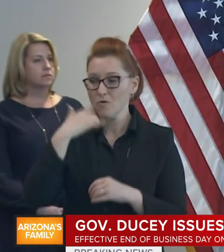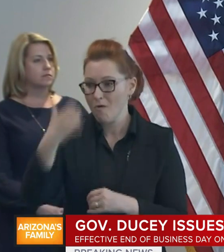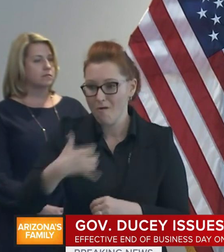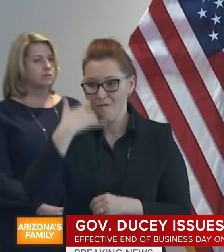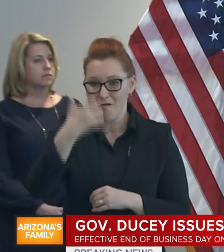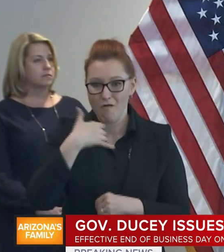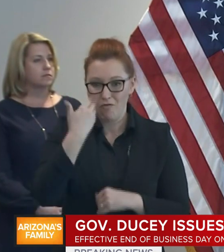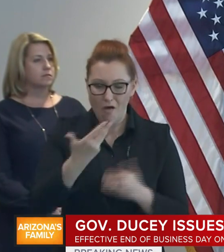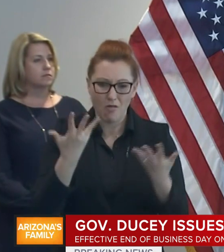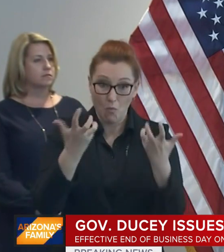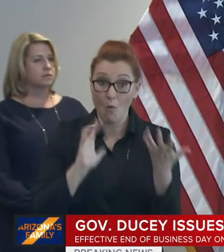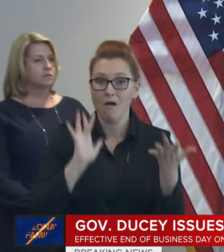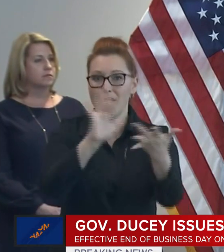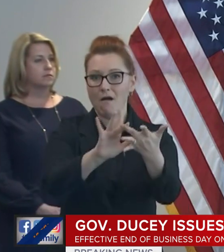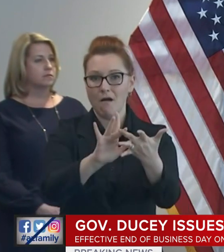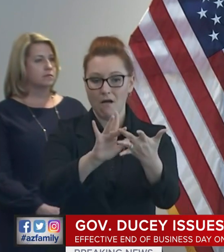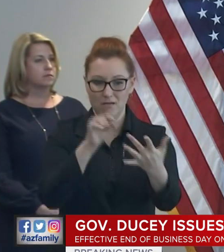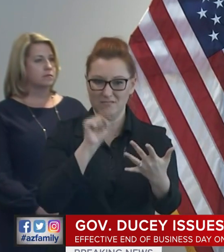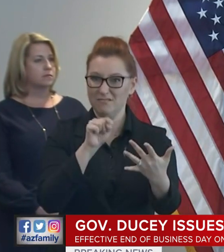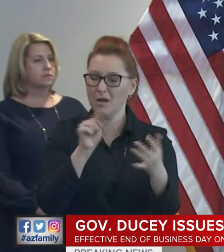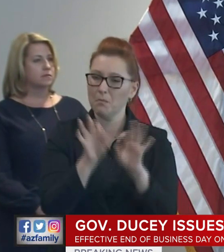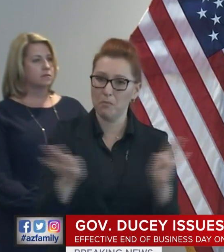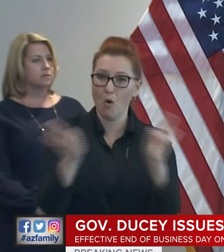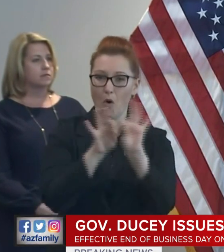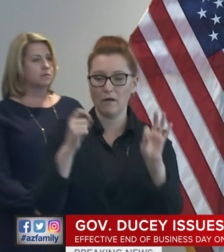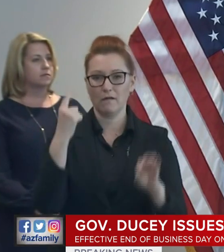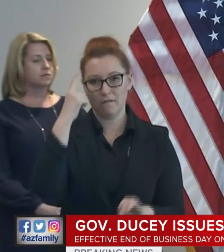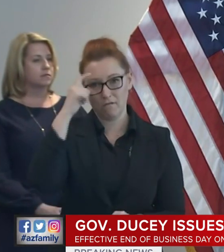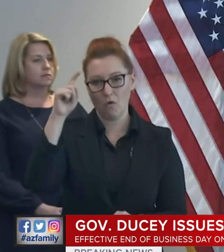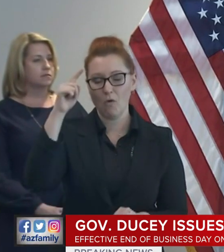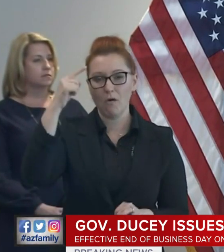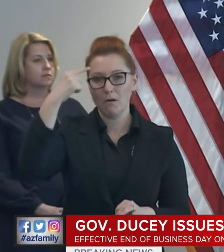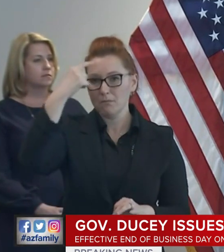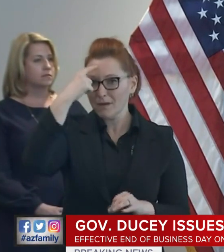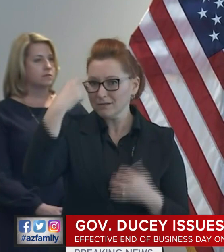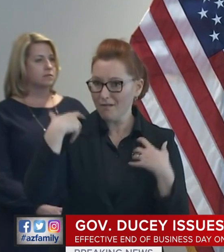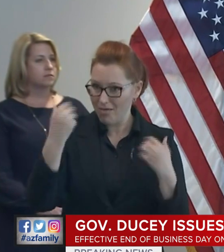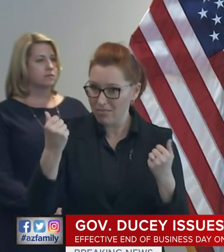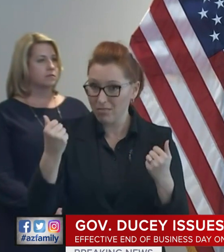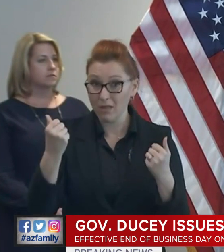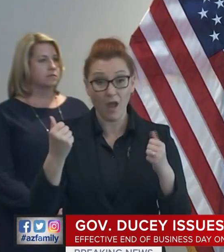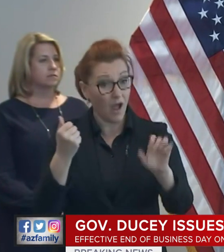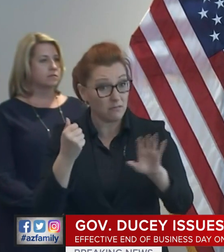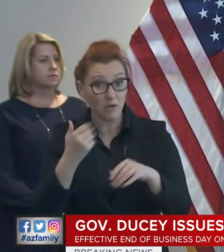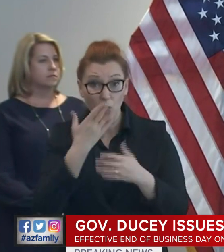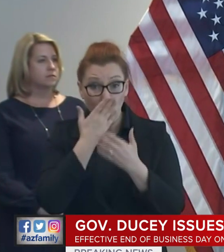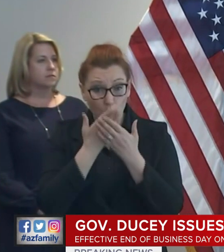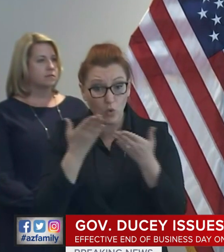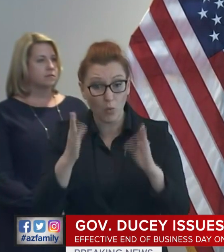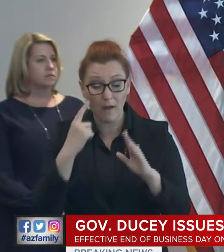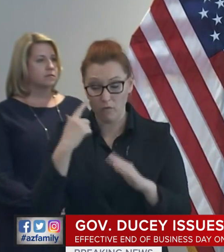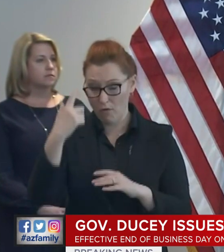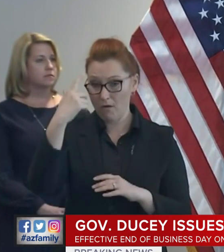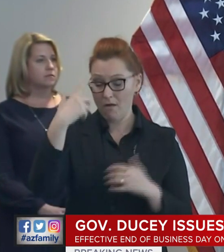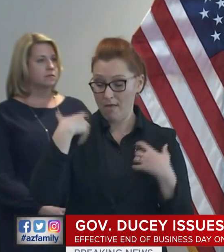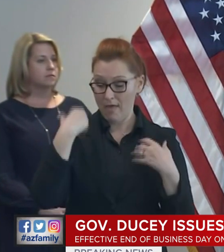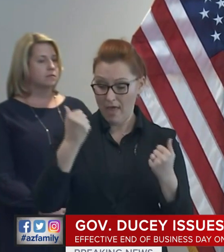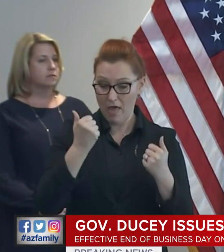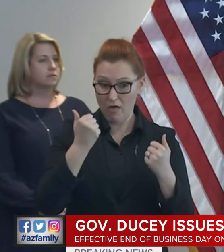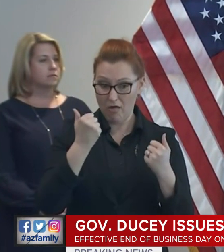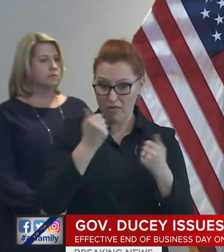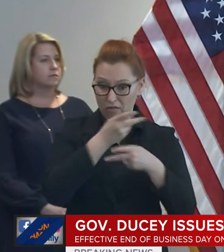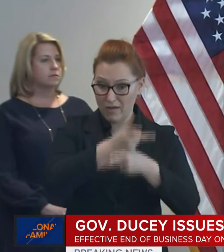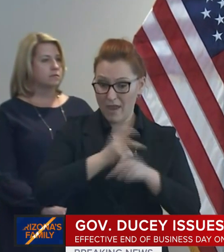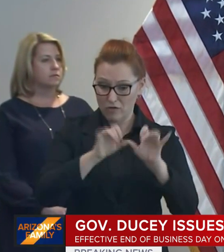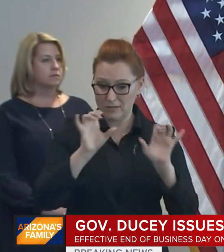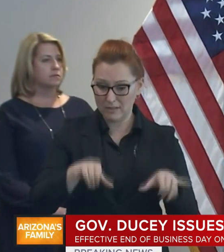people to stay connected. And we think that's a good way for the entire health care of not only combated COVID-19,